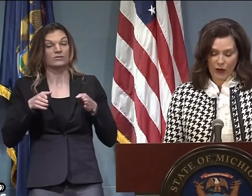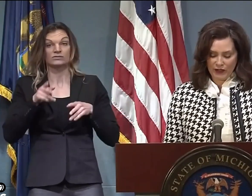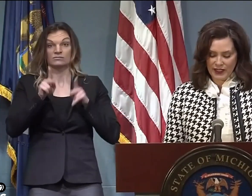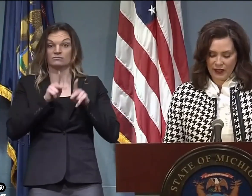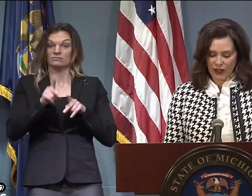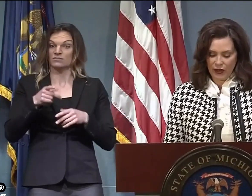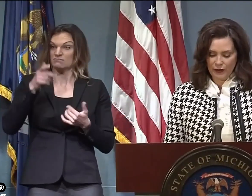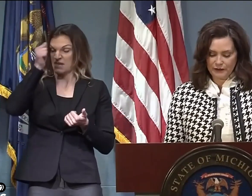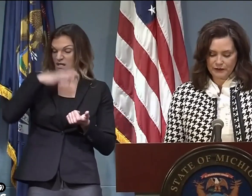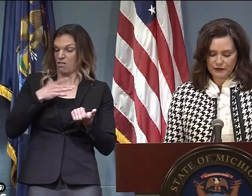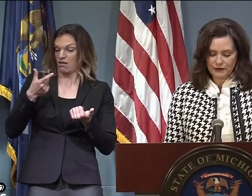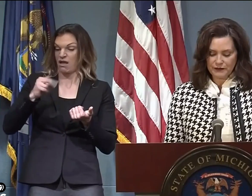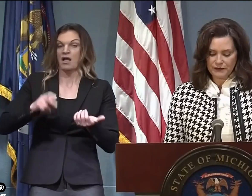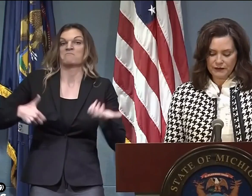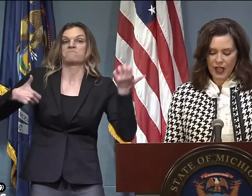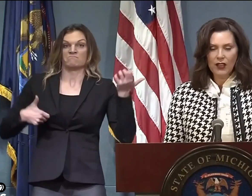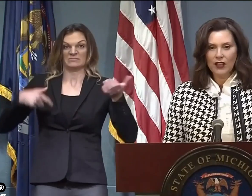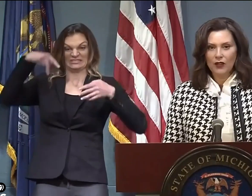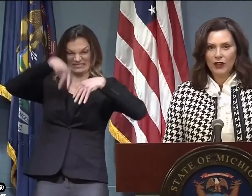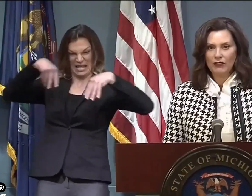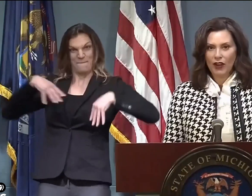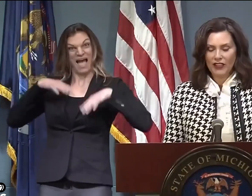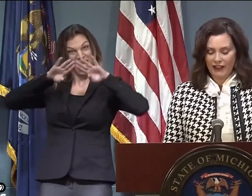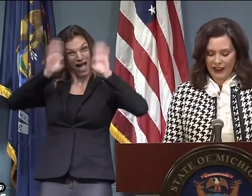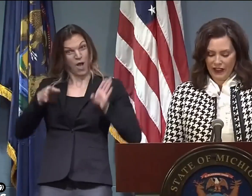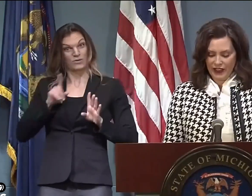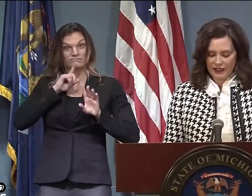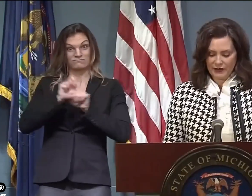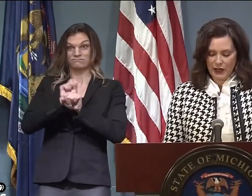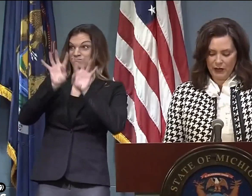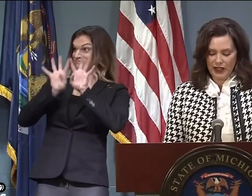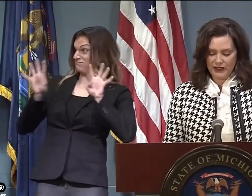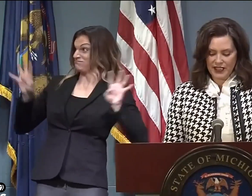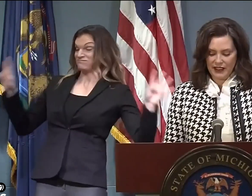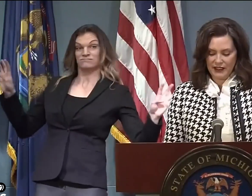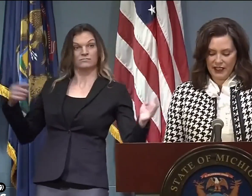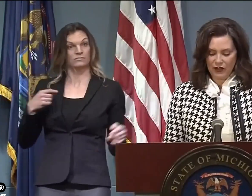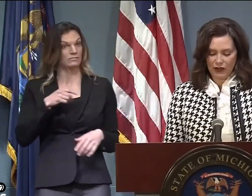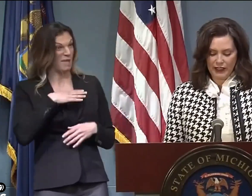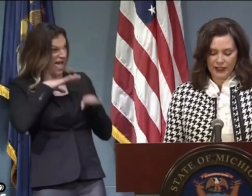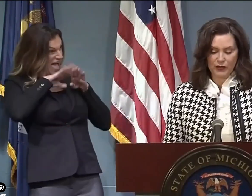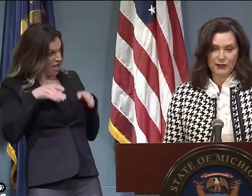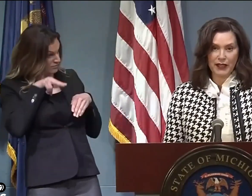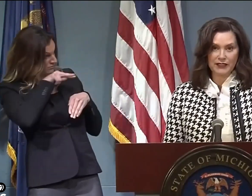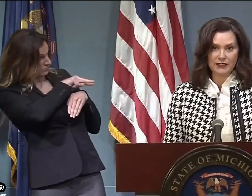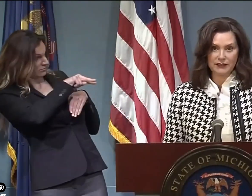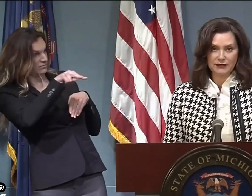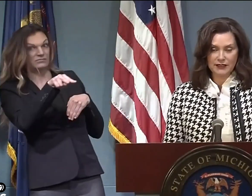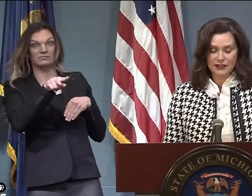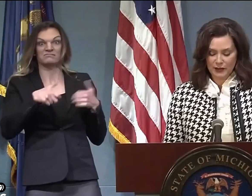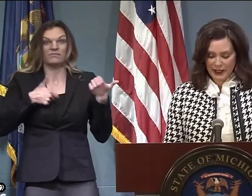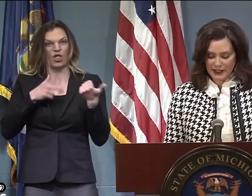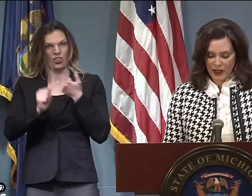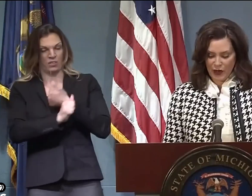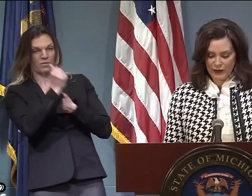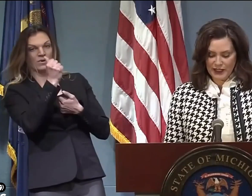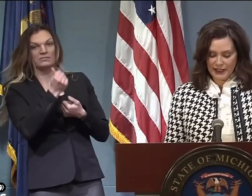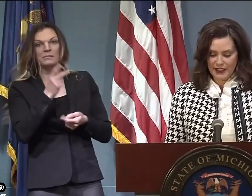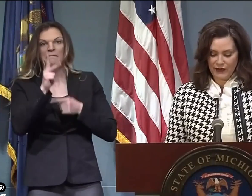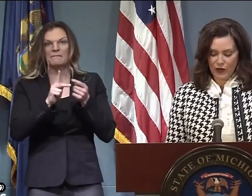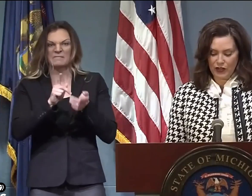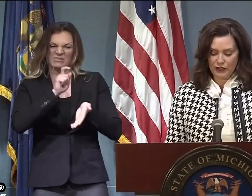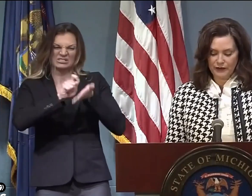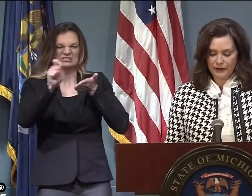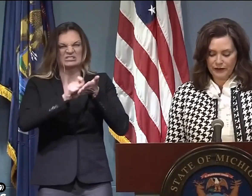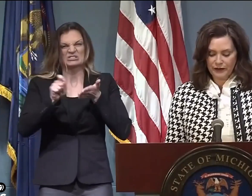standing in view of our front window outside of our home. We have read the vile things people have said and written in